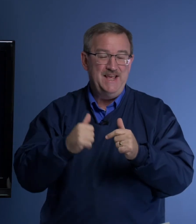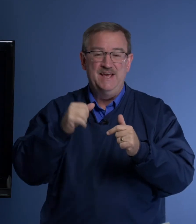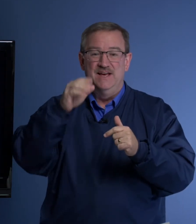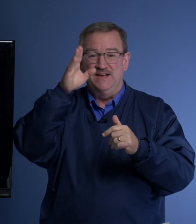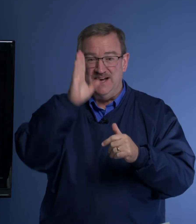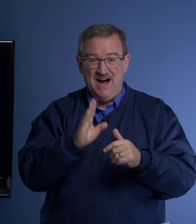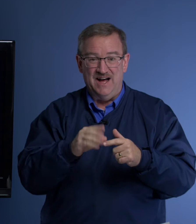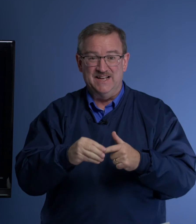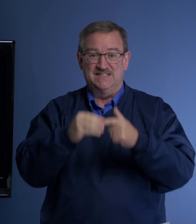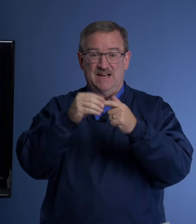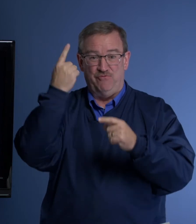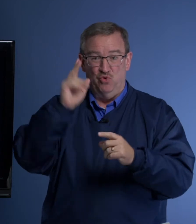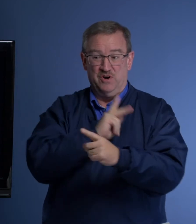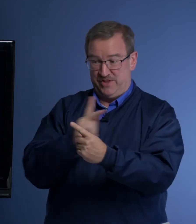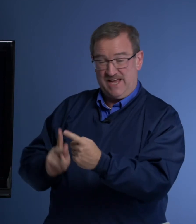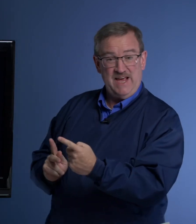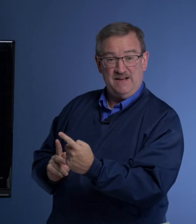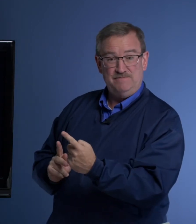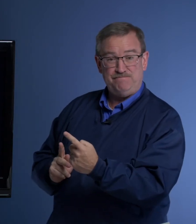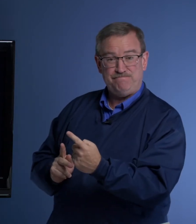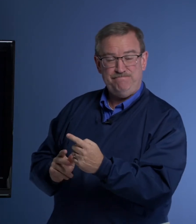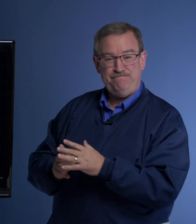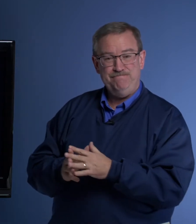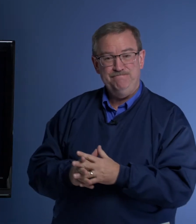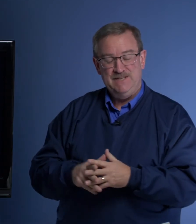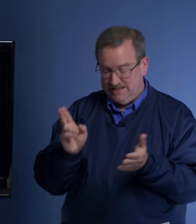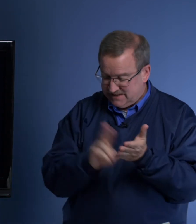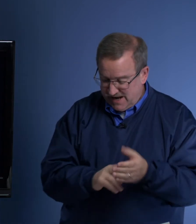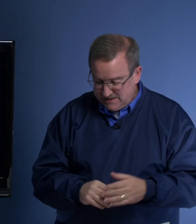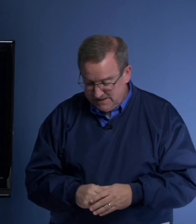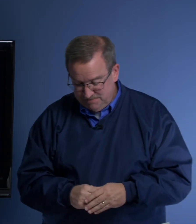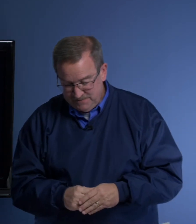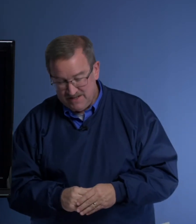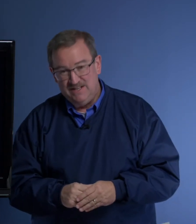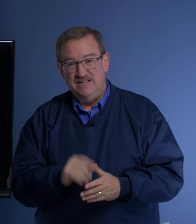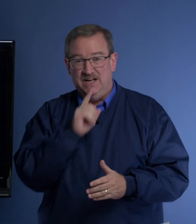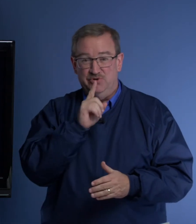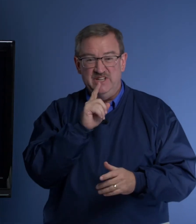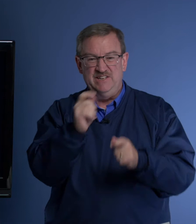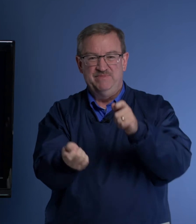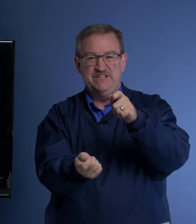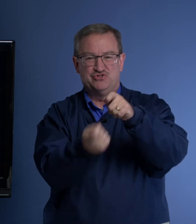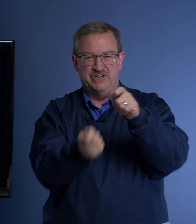God except for the king. He signs it. And really, he's tricked.